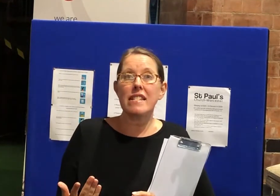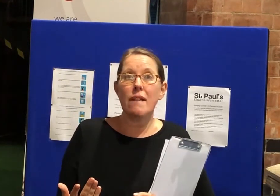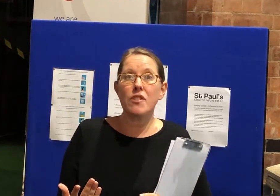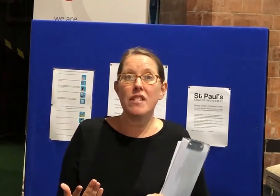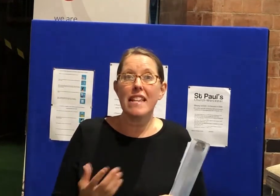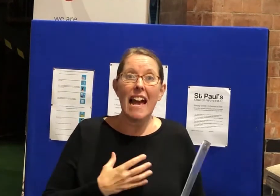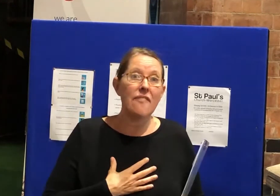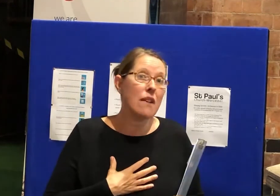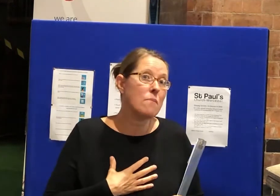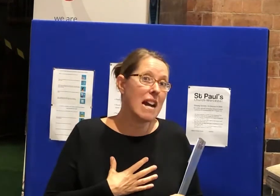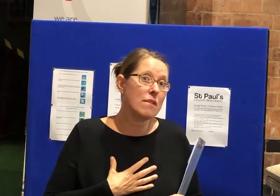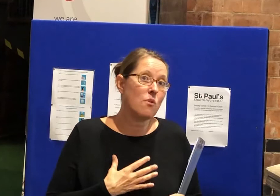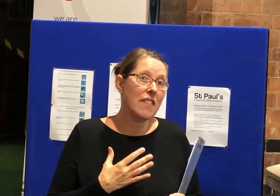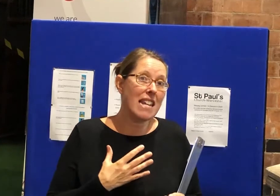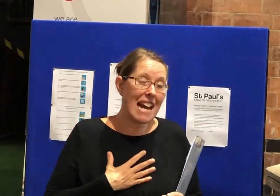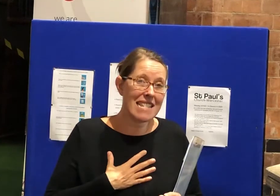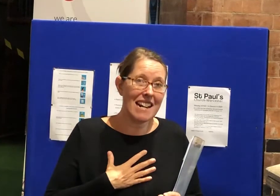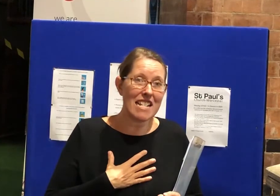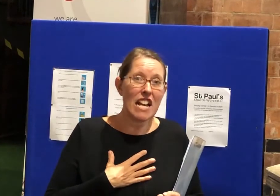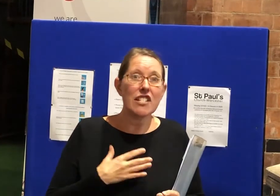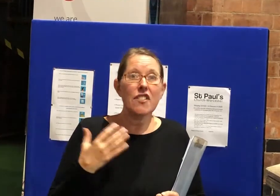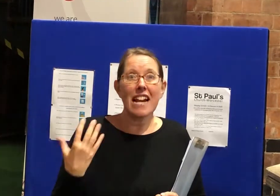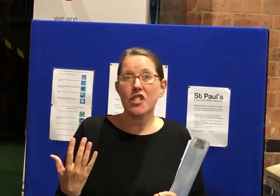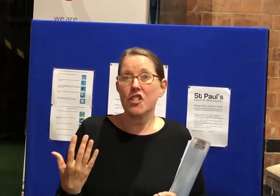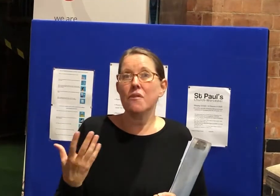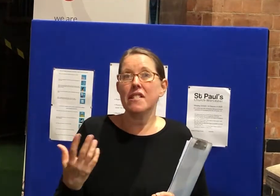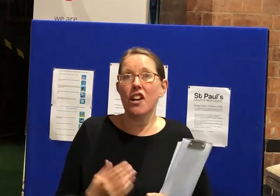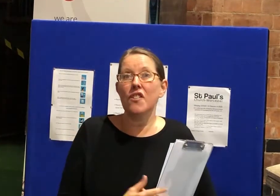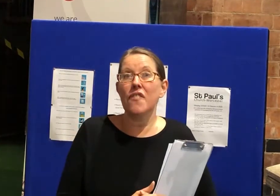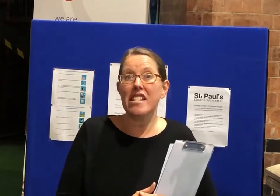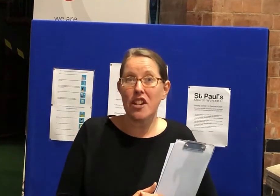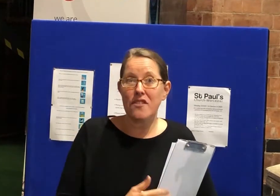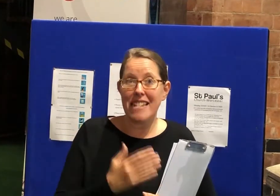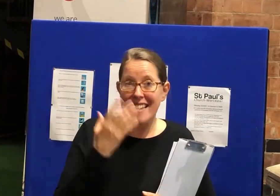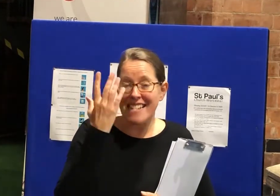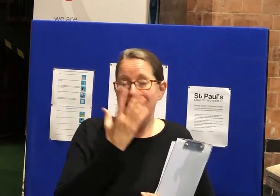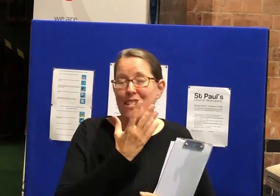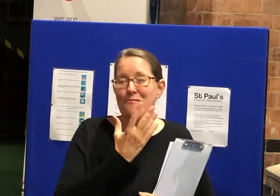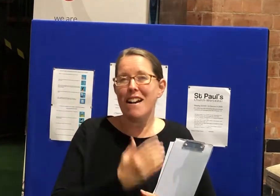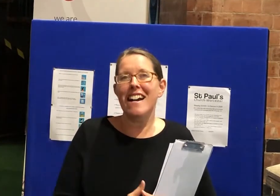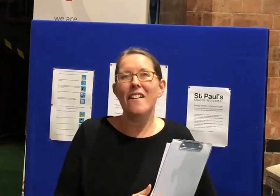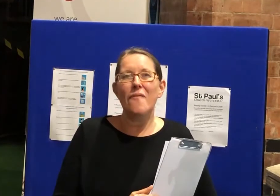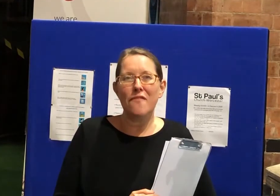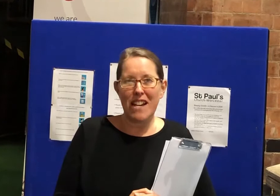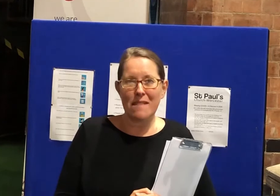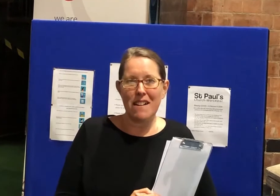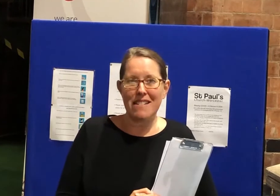exemptions and they will be able to wear their lanyard so that our stewards know that they don't need to wear the face masks.